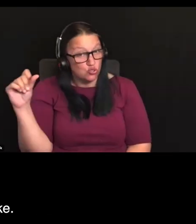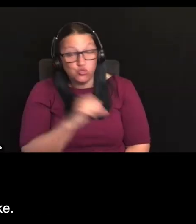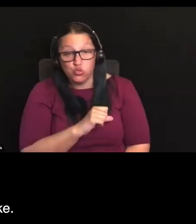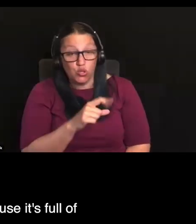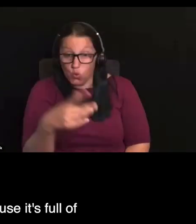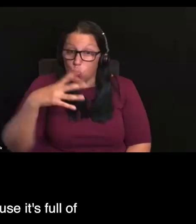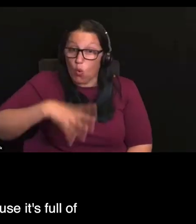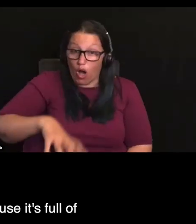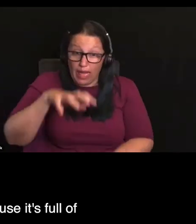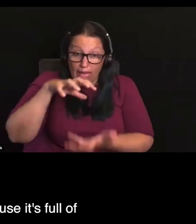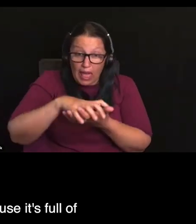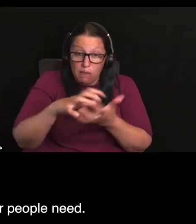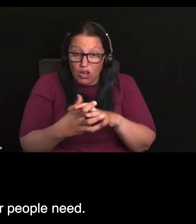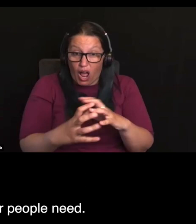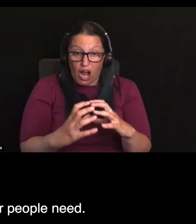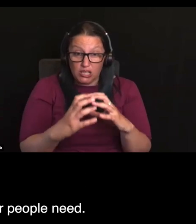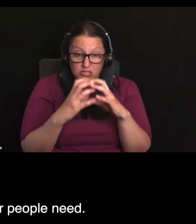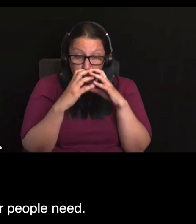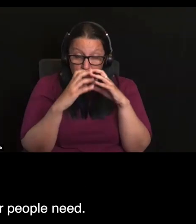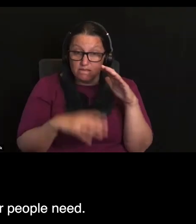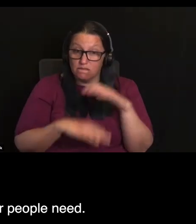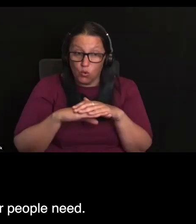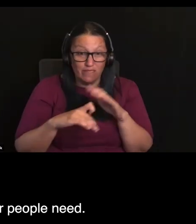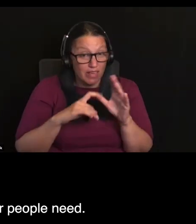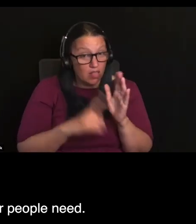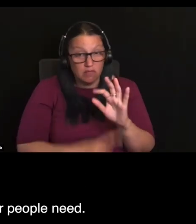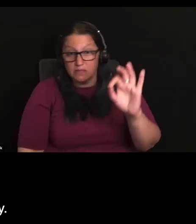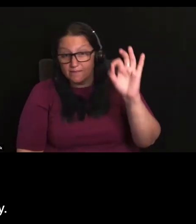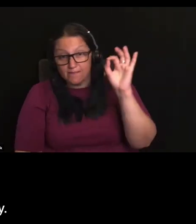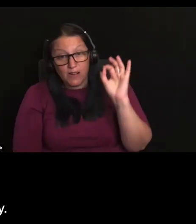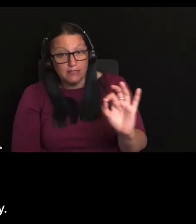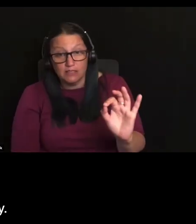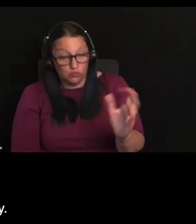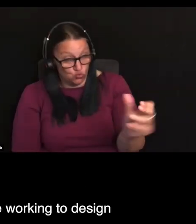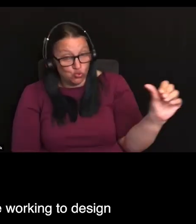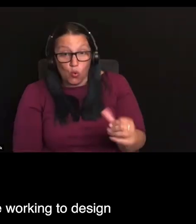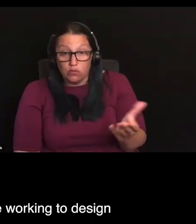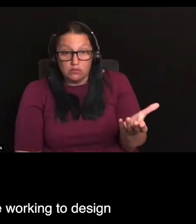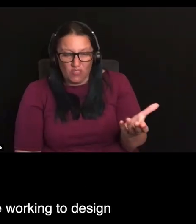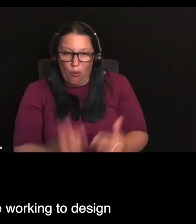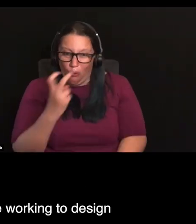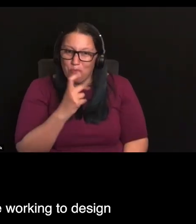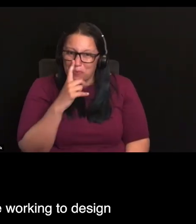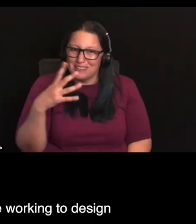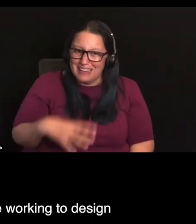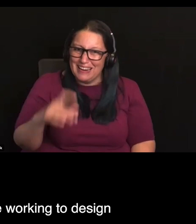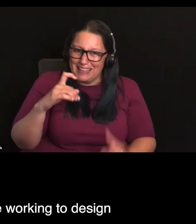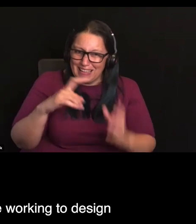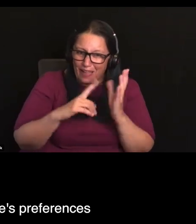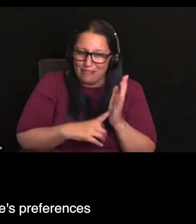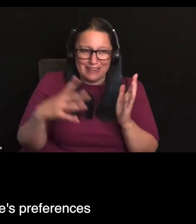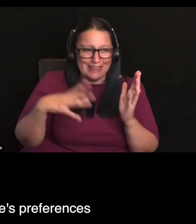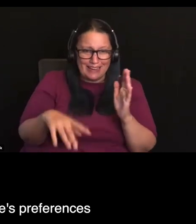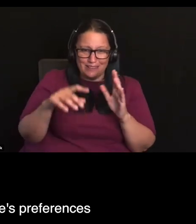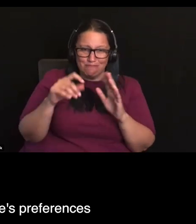if you like, which is not a bad thing because it's full of calories and protein which older people need. But I agree entirely. I think this is why you're working to